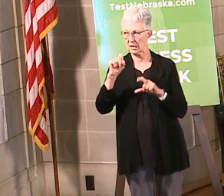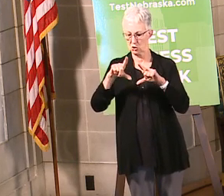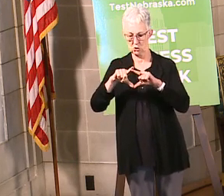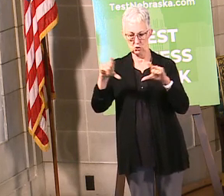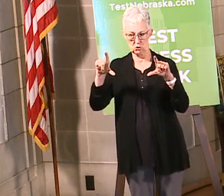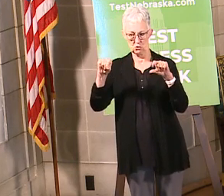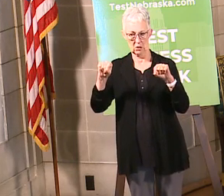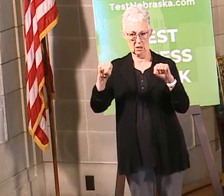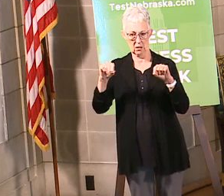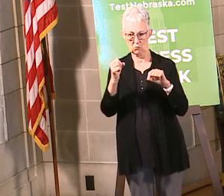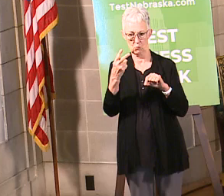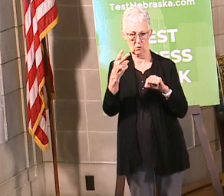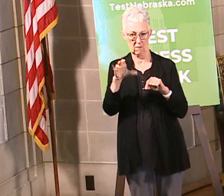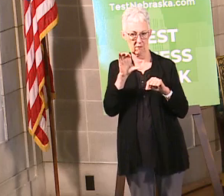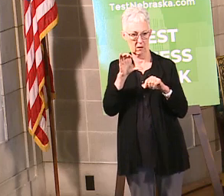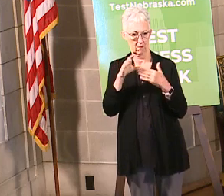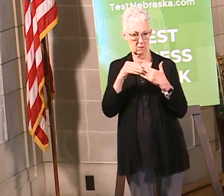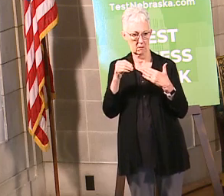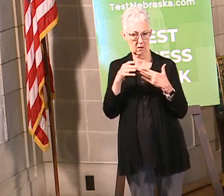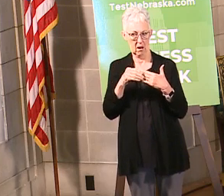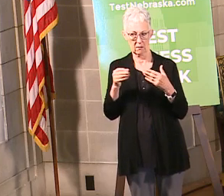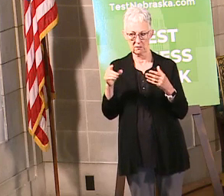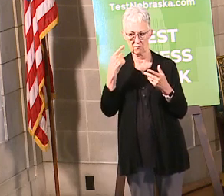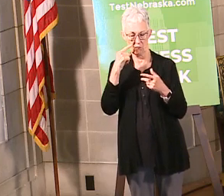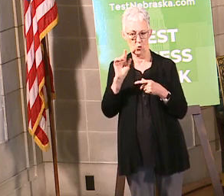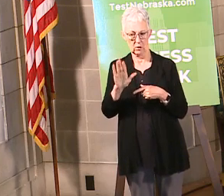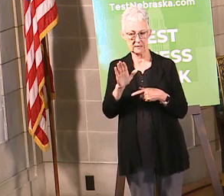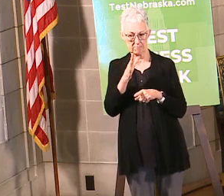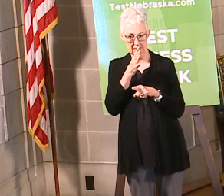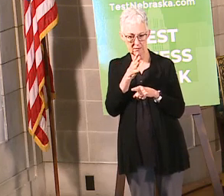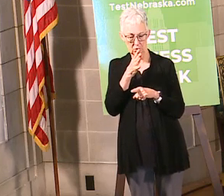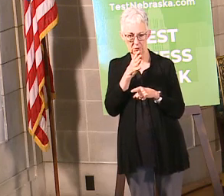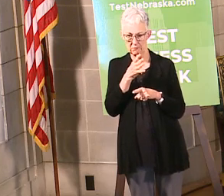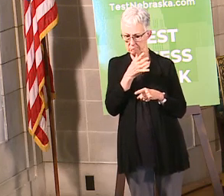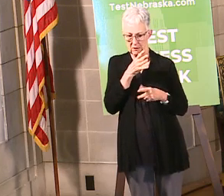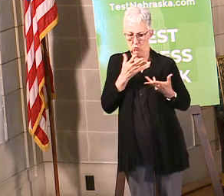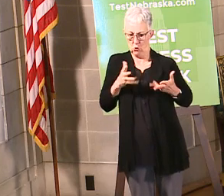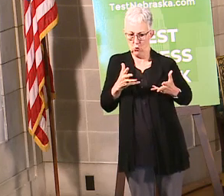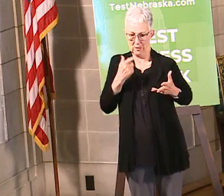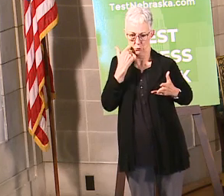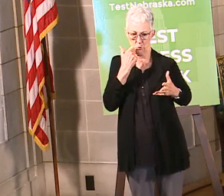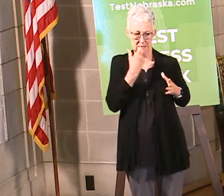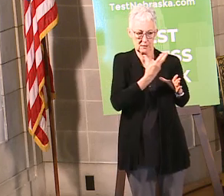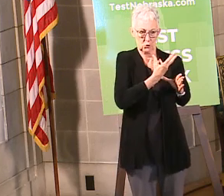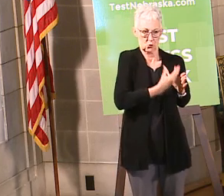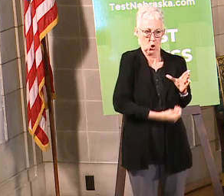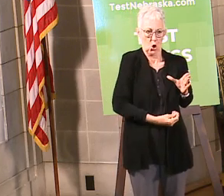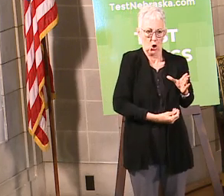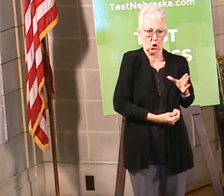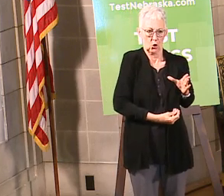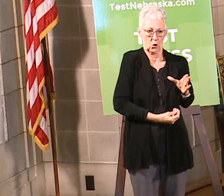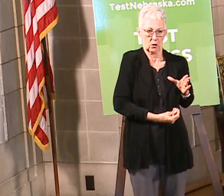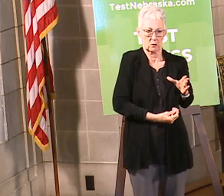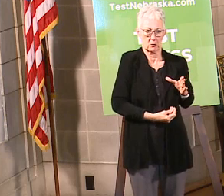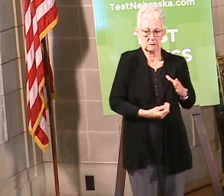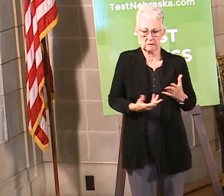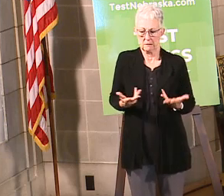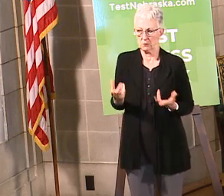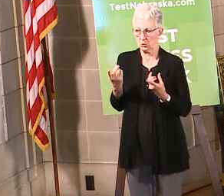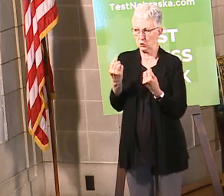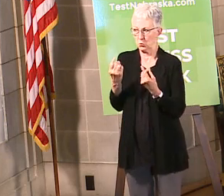that would be a great question for our Department of Revenue to